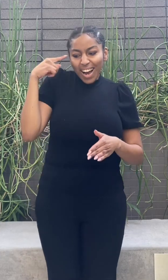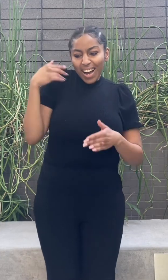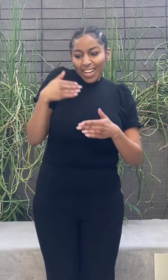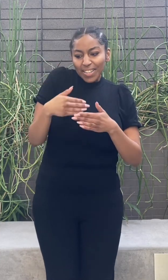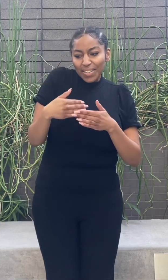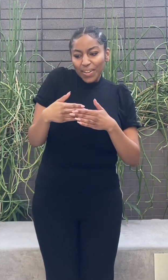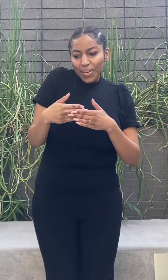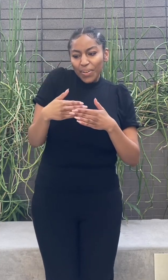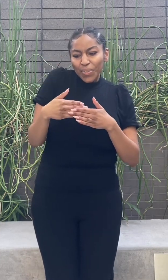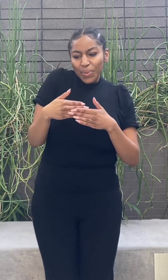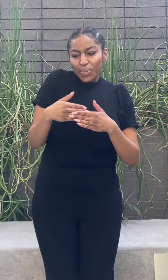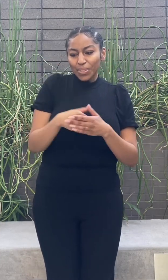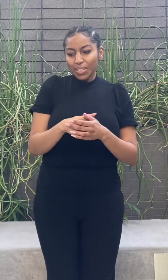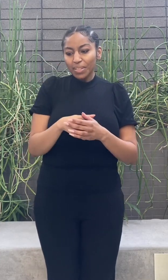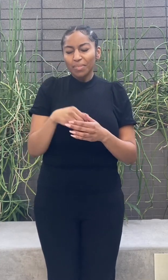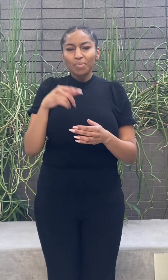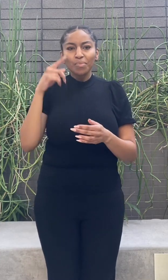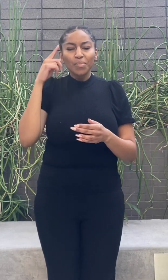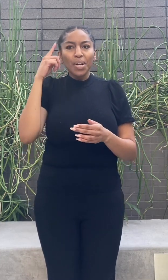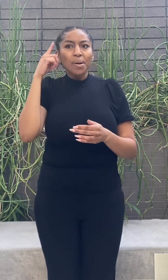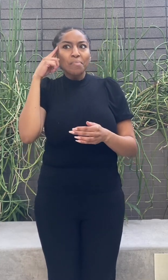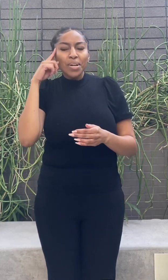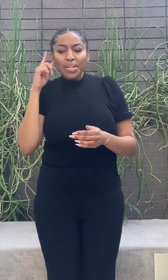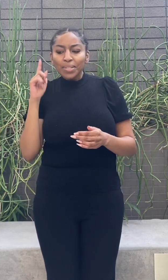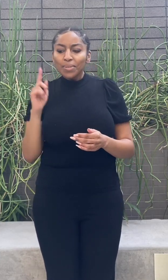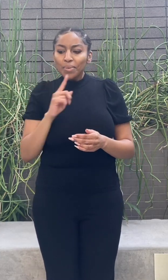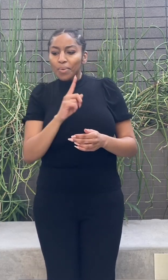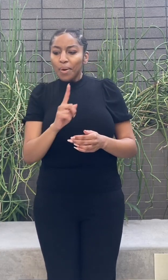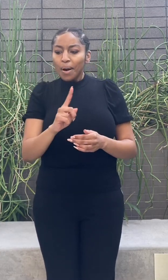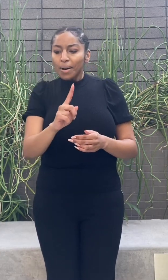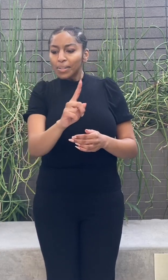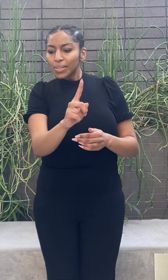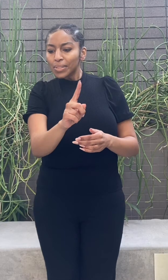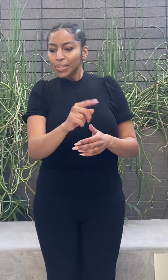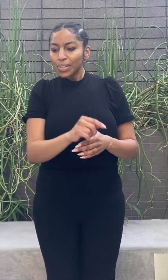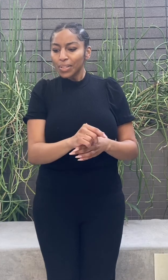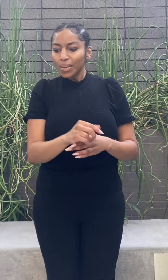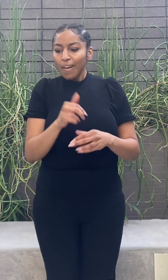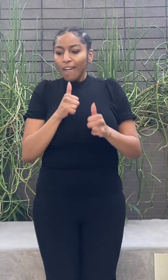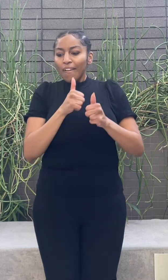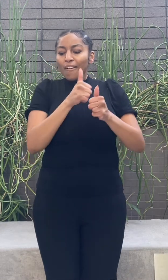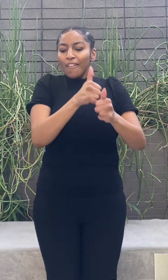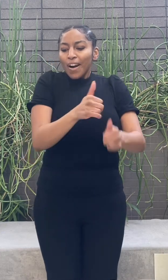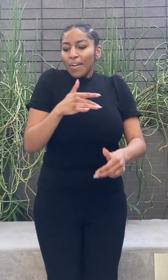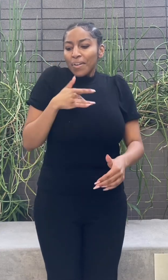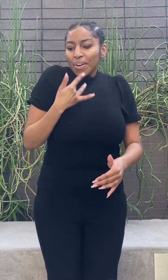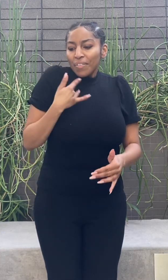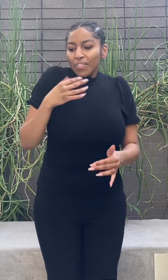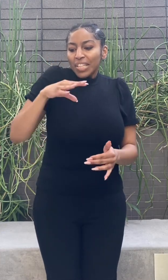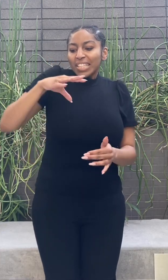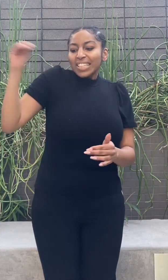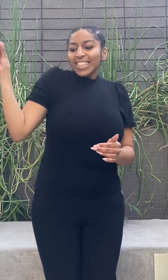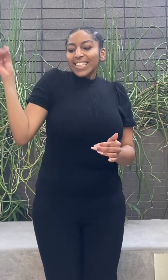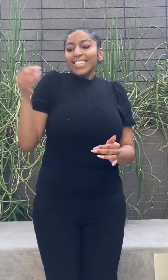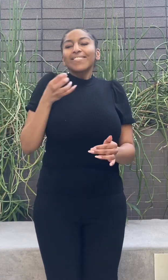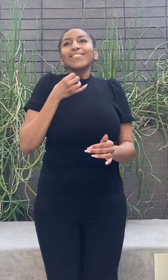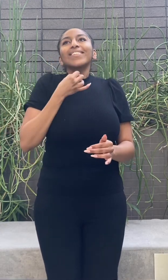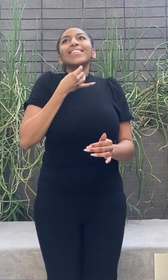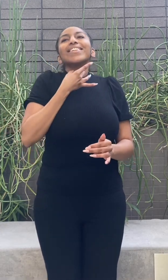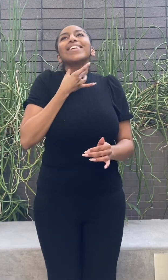adore for a reason. I can't always follow instructions, but know to rectify